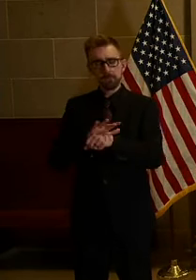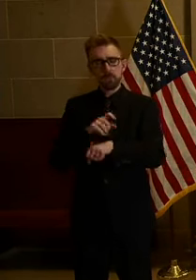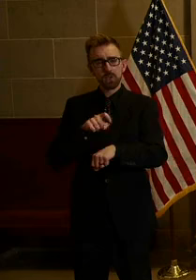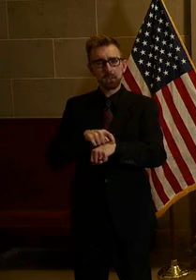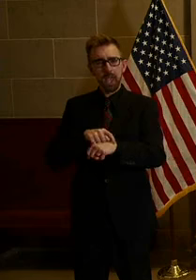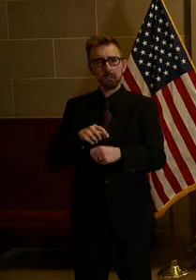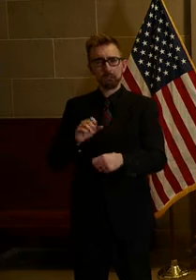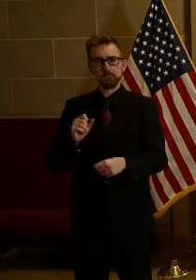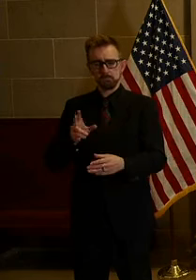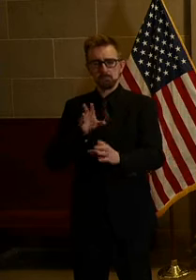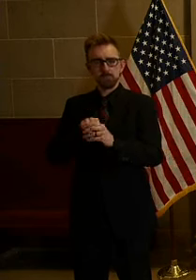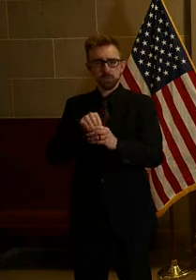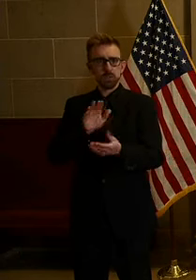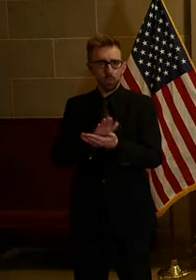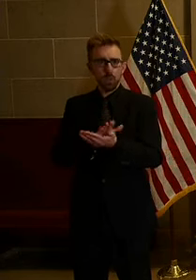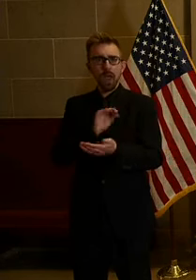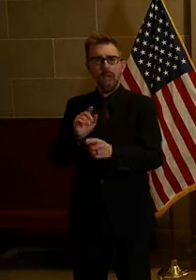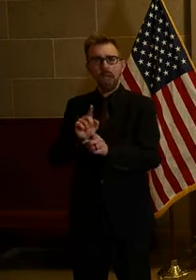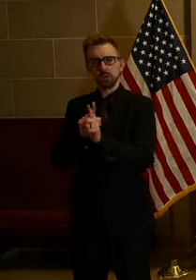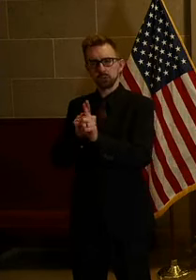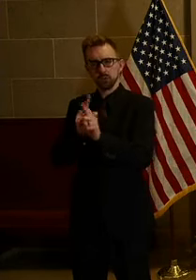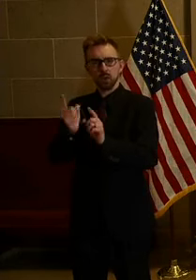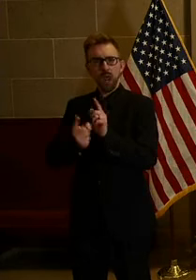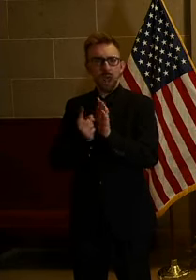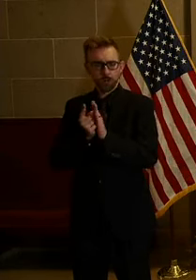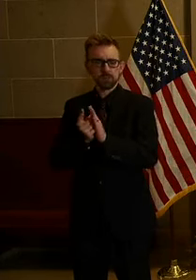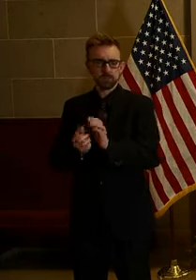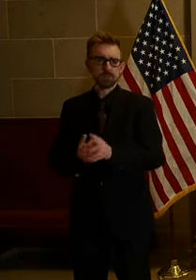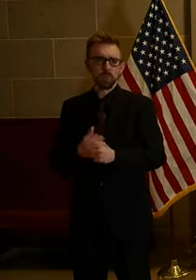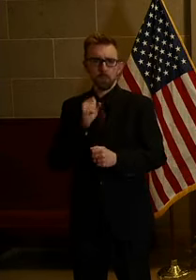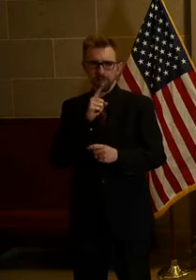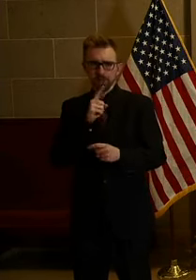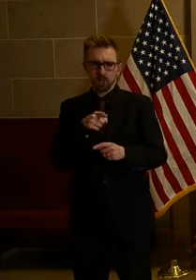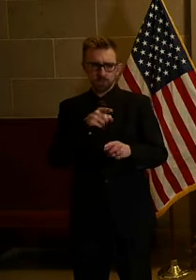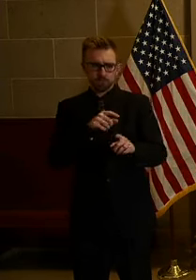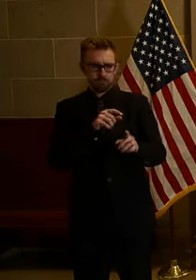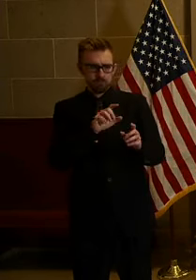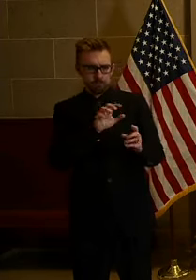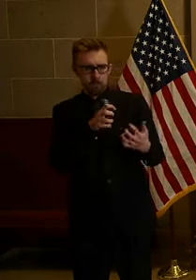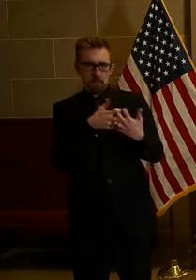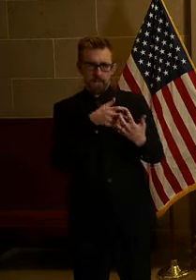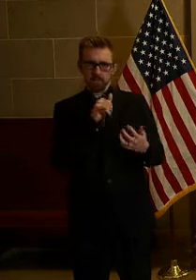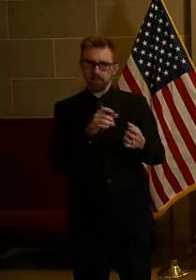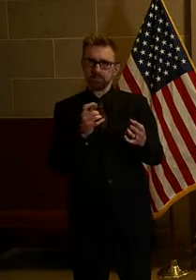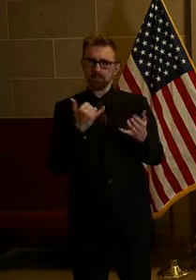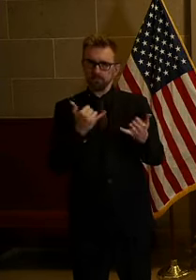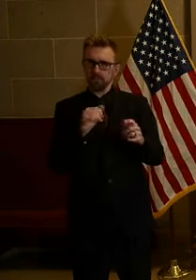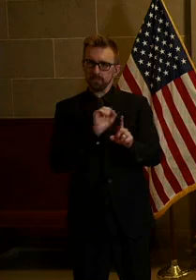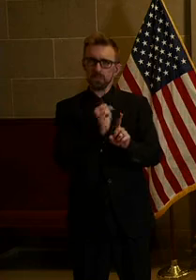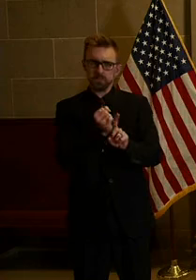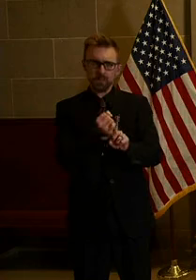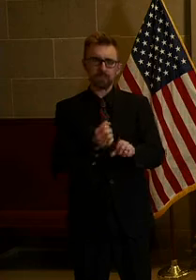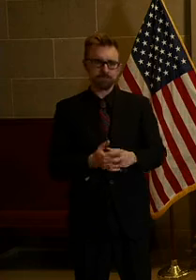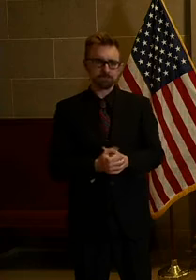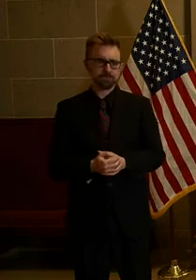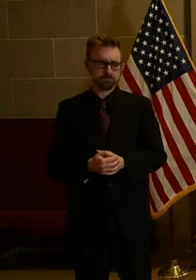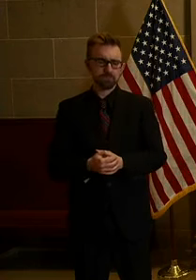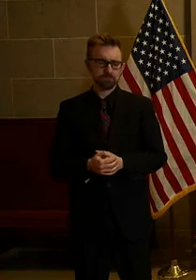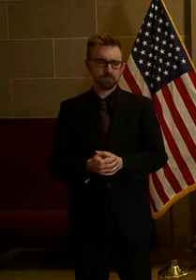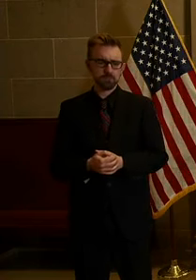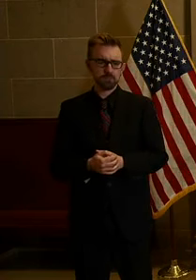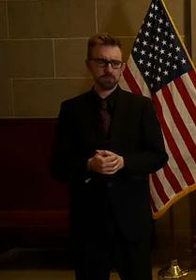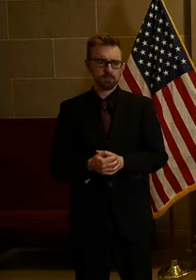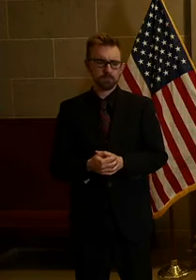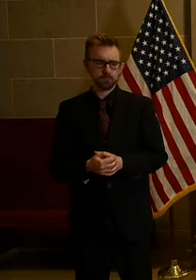status, and mentoring and tutoring hours. We've tried to make changes to reflect the reality of the situation in which current, excuse me, in which students find